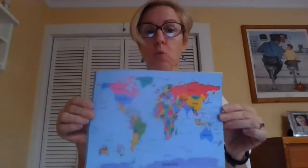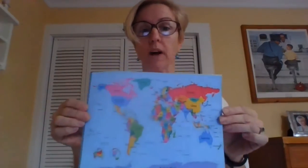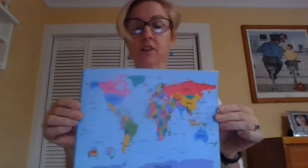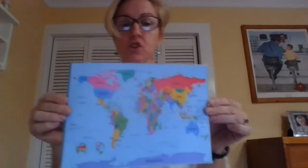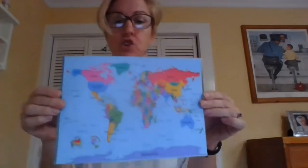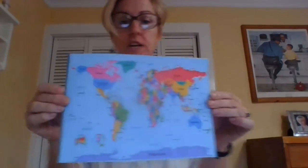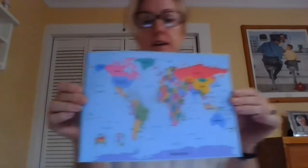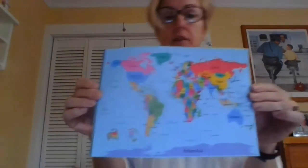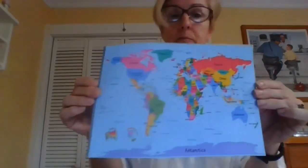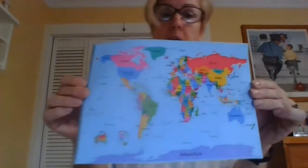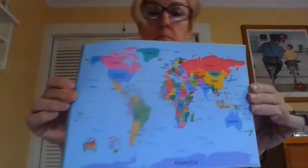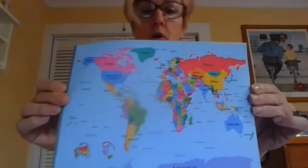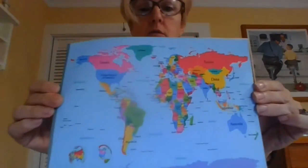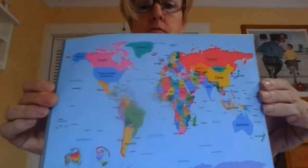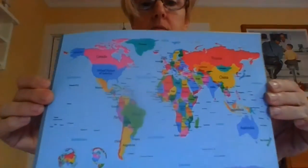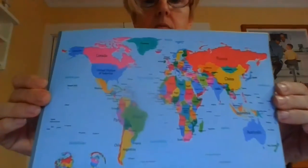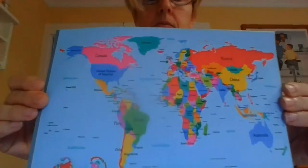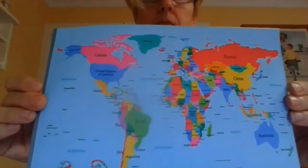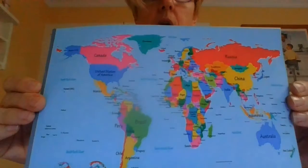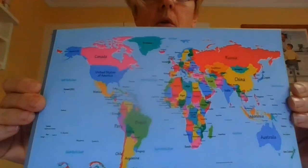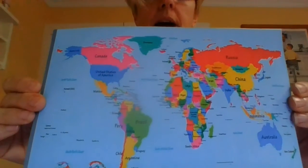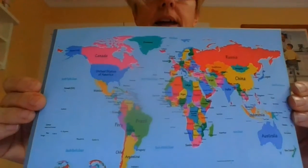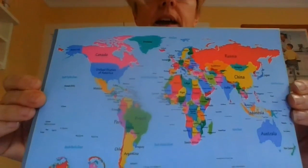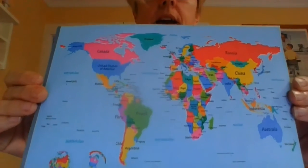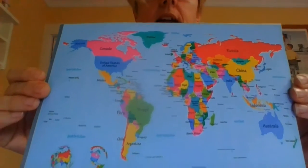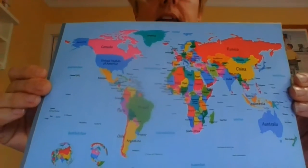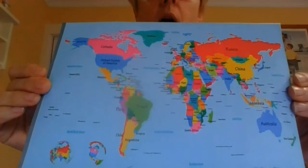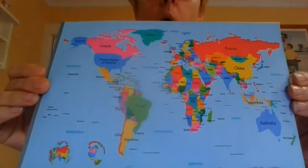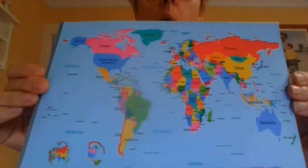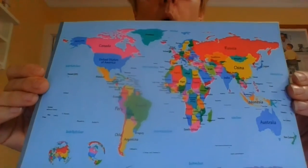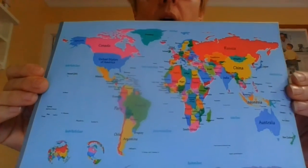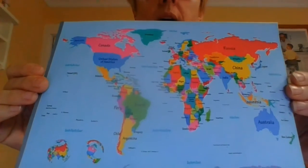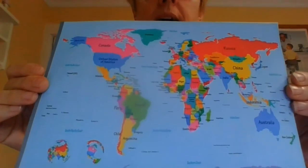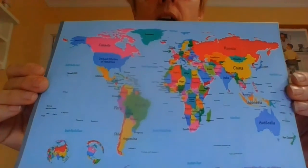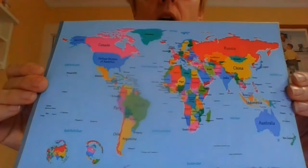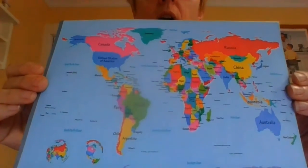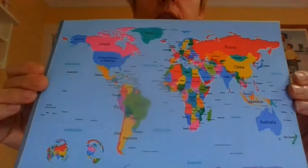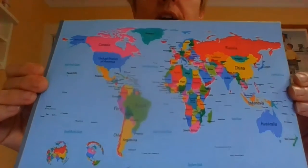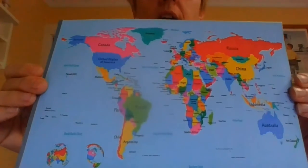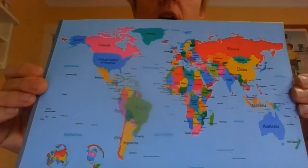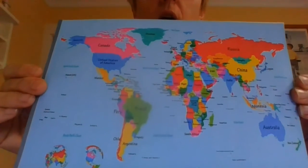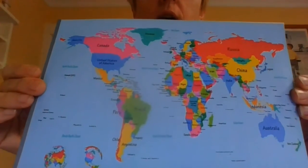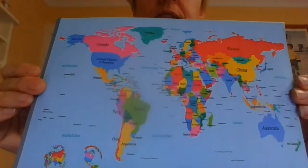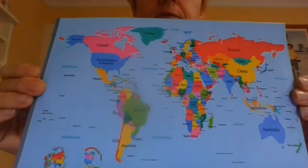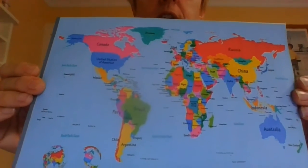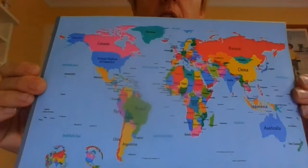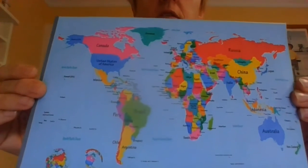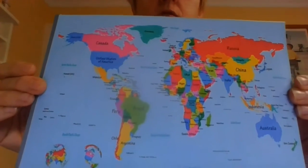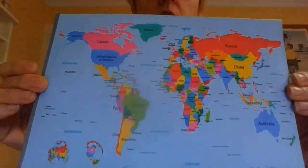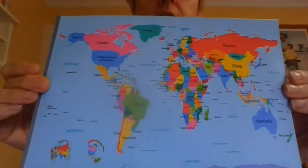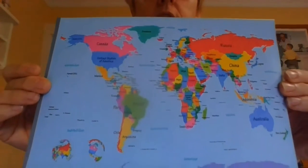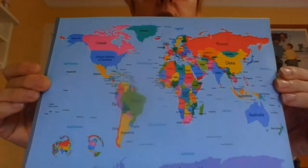one sheet of paper. Okay. Now, why are there all different colors on here?